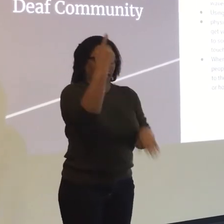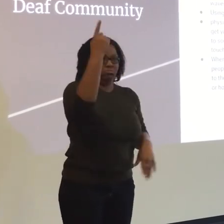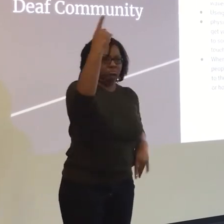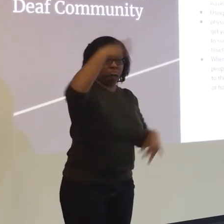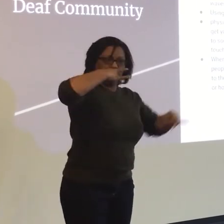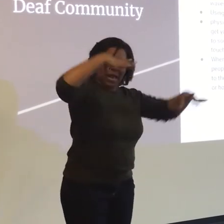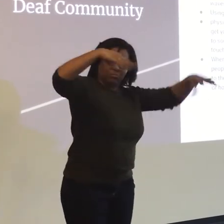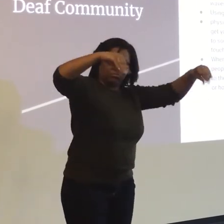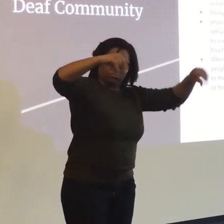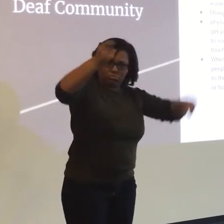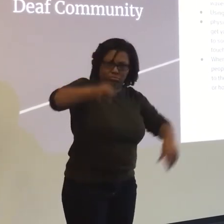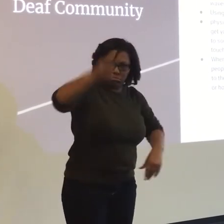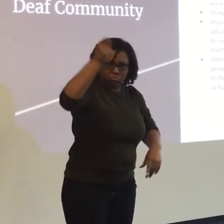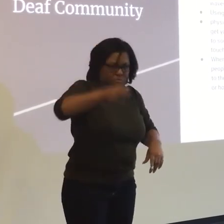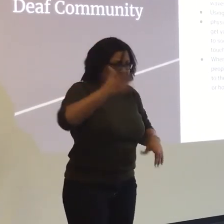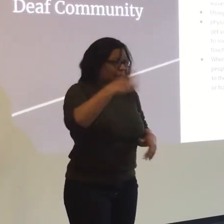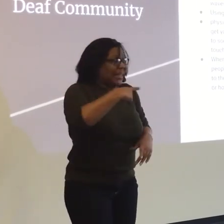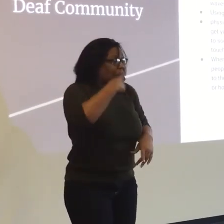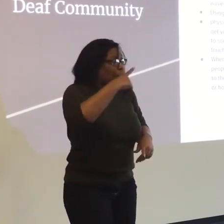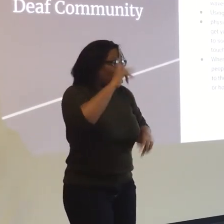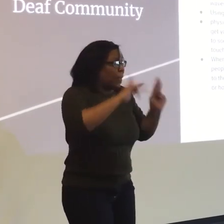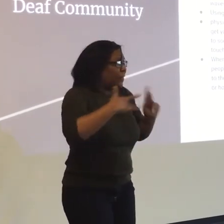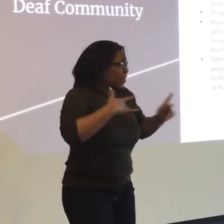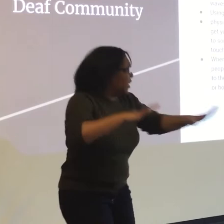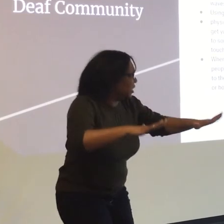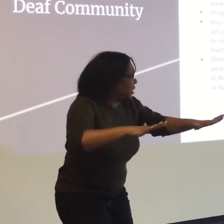This is a way in which we get another deaf person's attention.